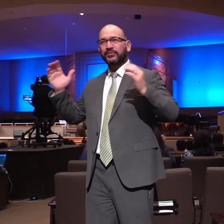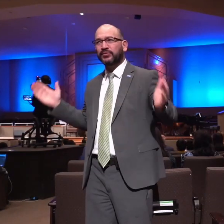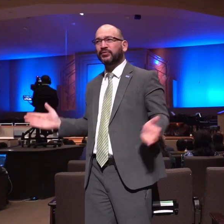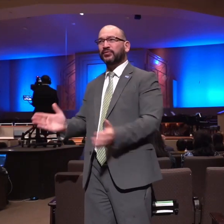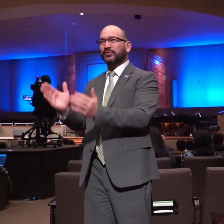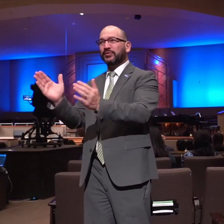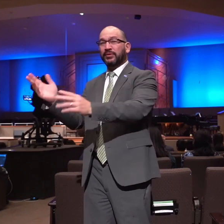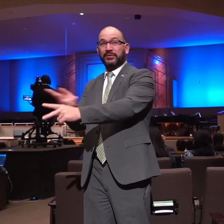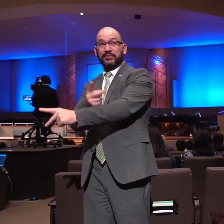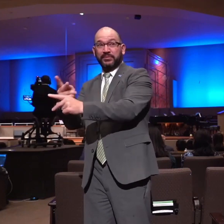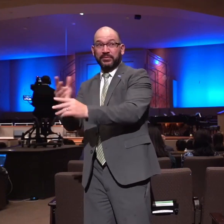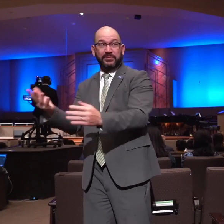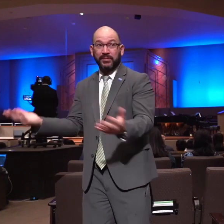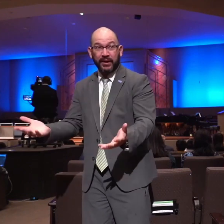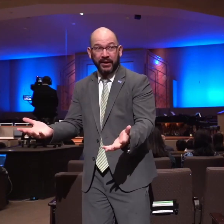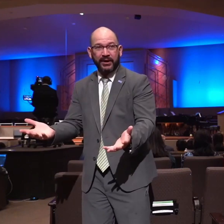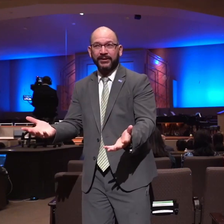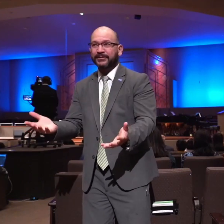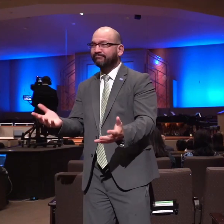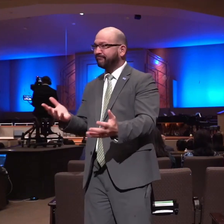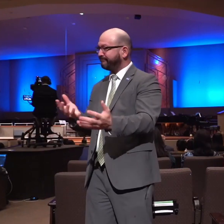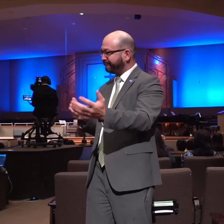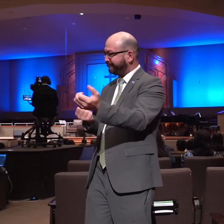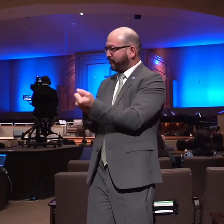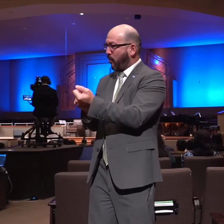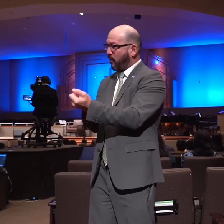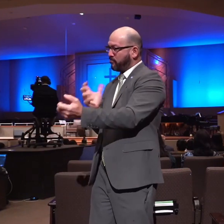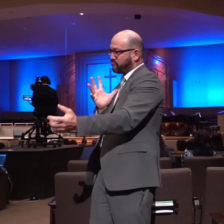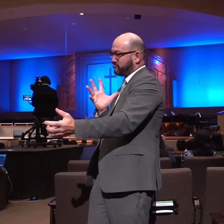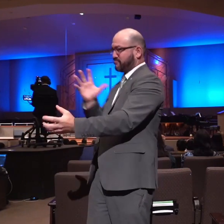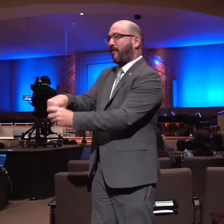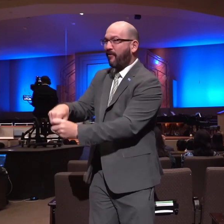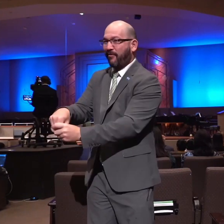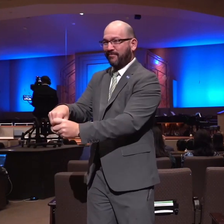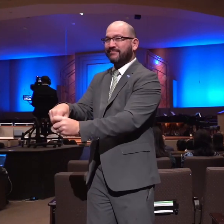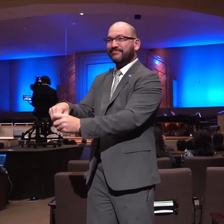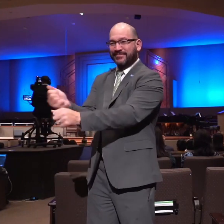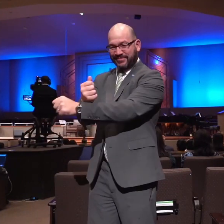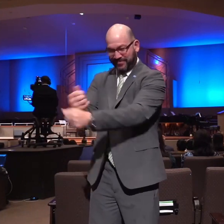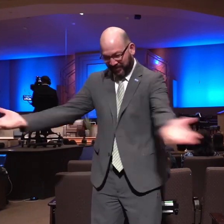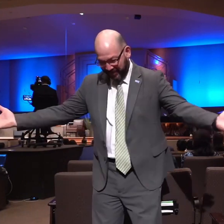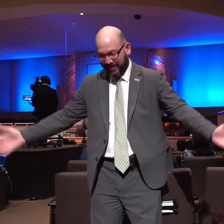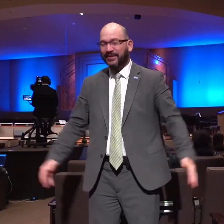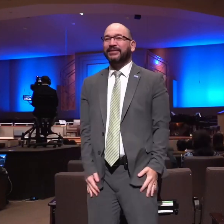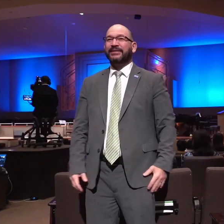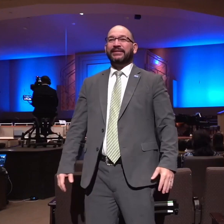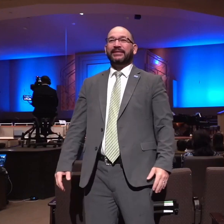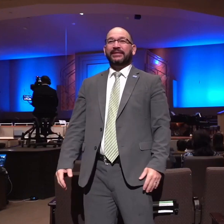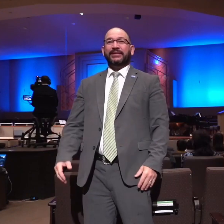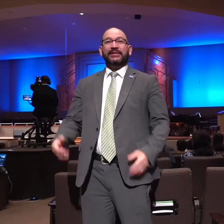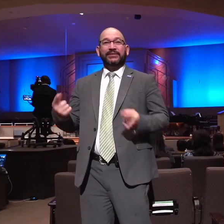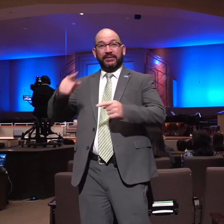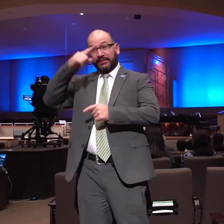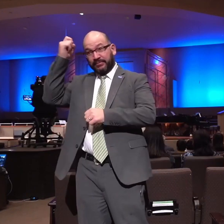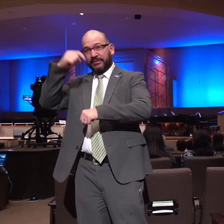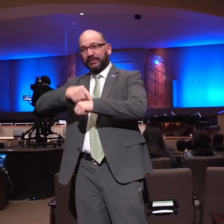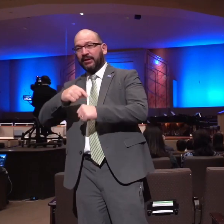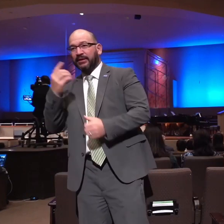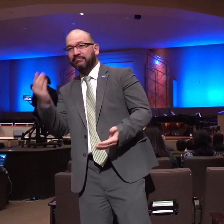pastors to just get on board with everything that's going on and I know you know during the summer you kind of get maybe a little different schedule